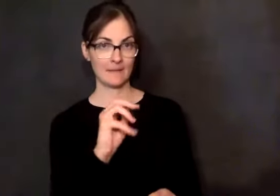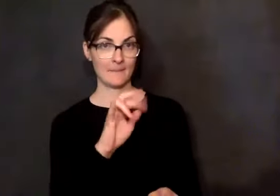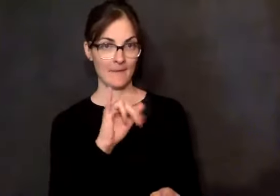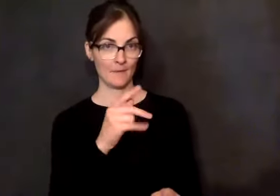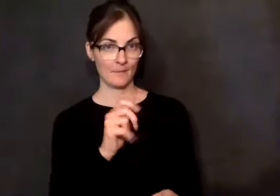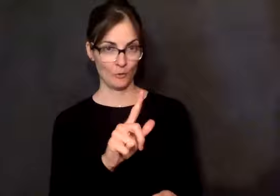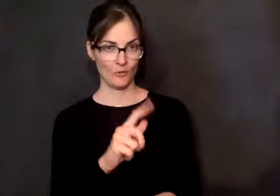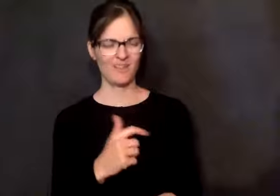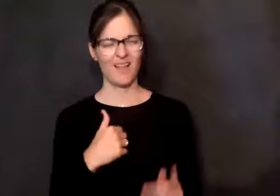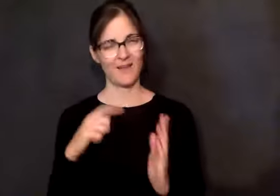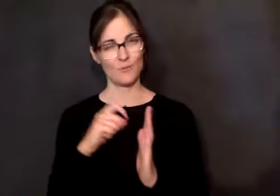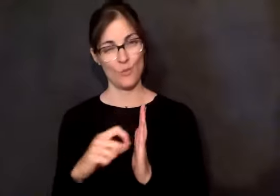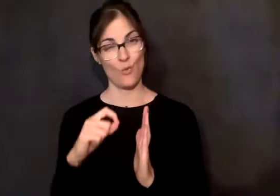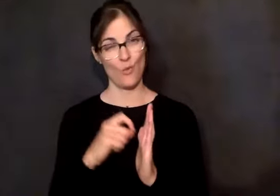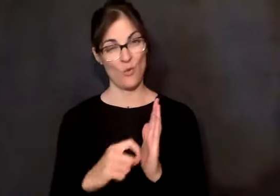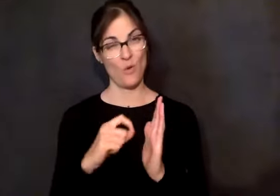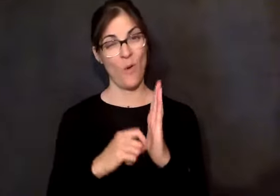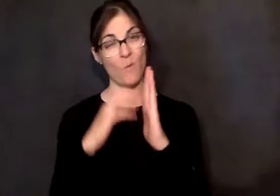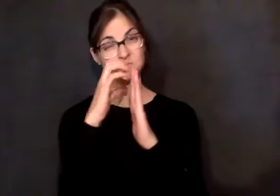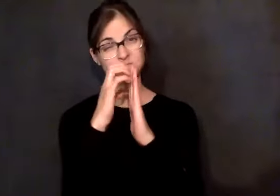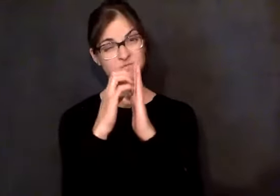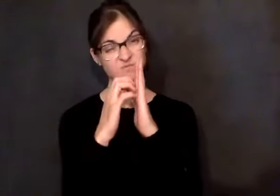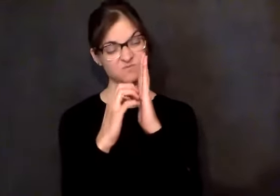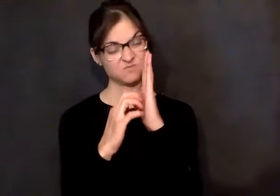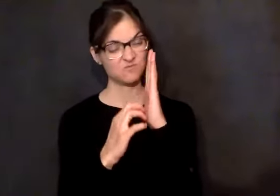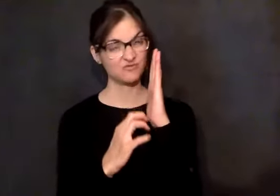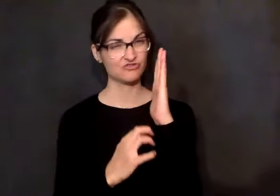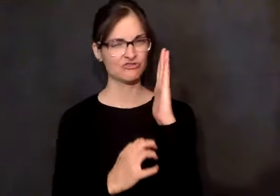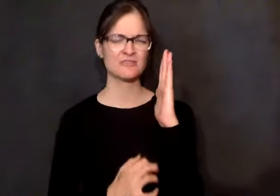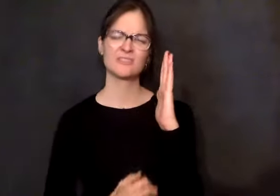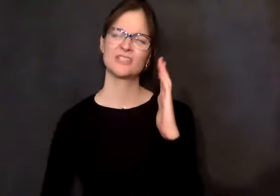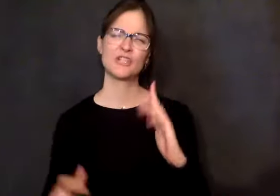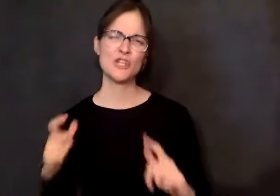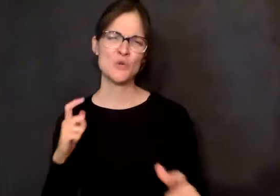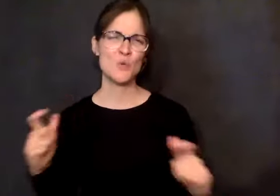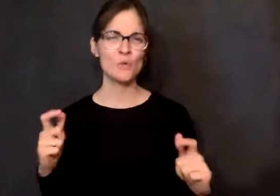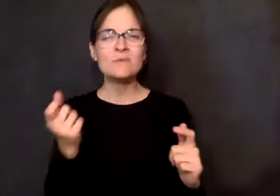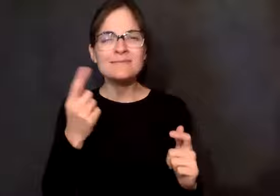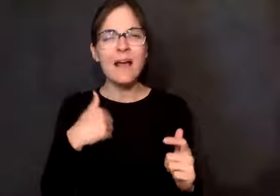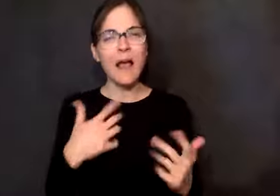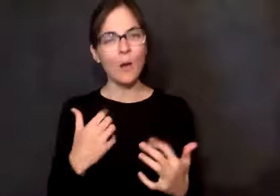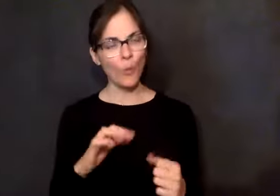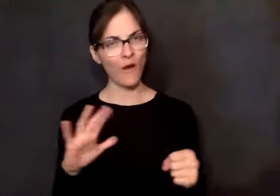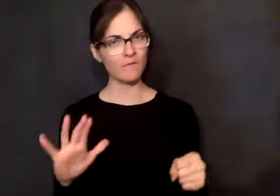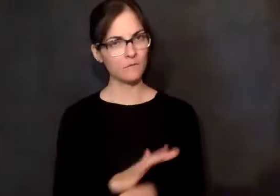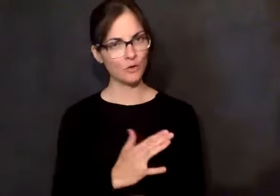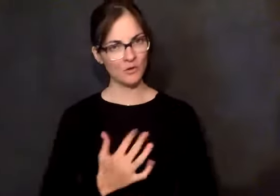read out this tome. So again, I wanted to be fully exposed.